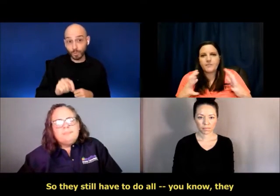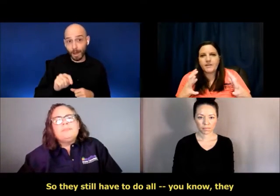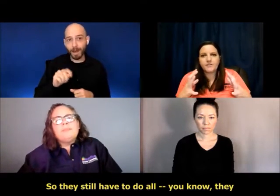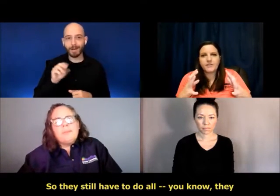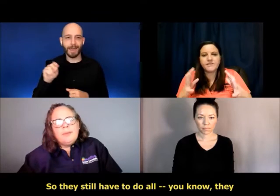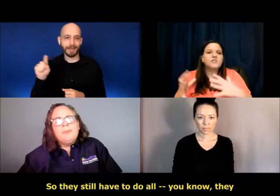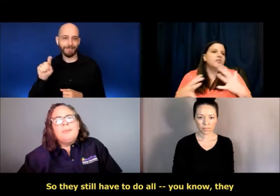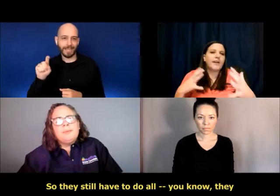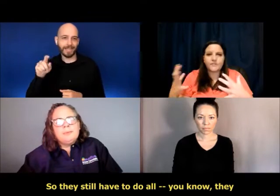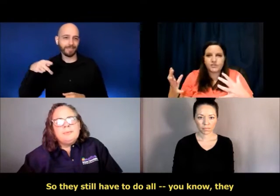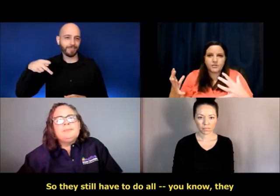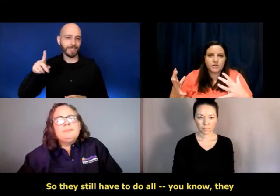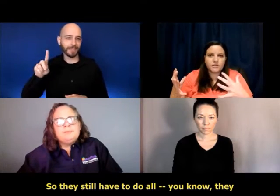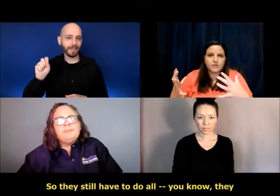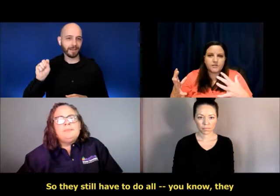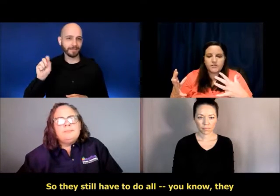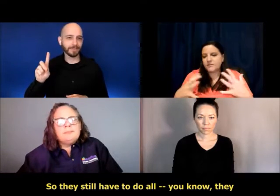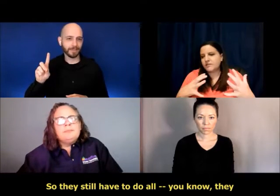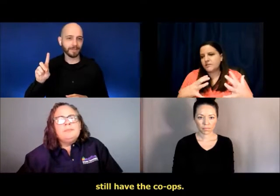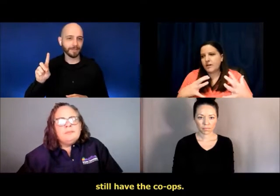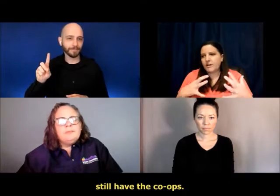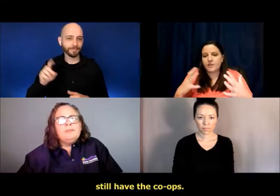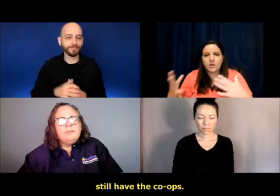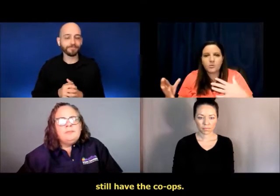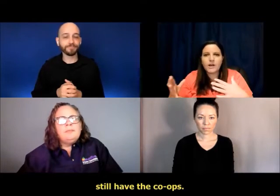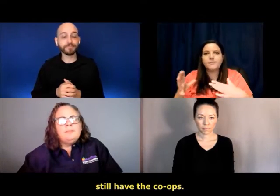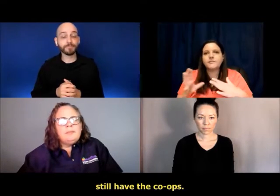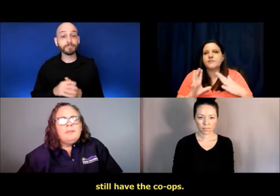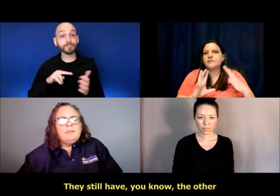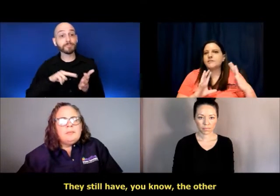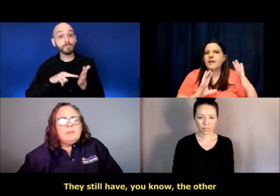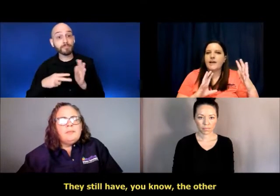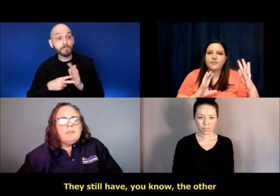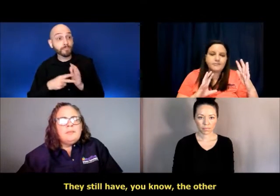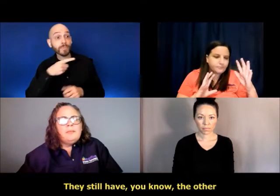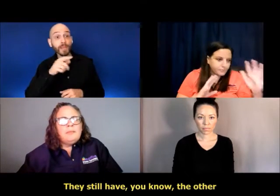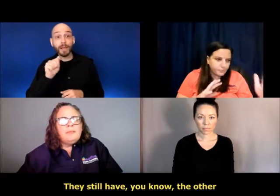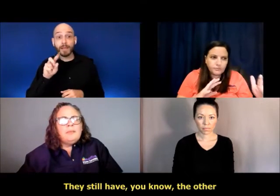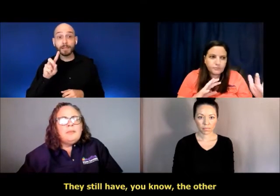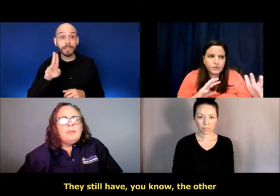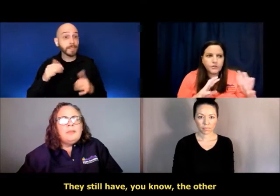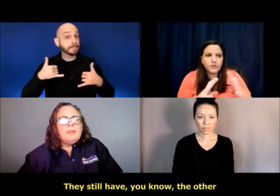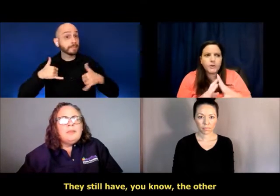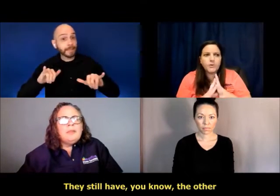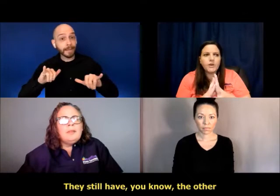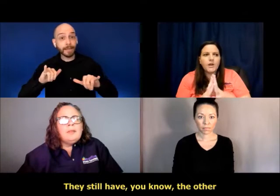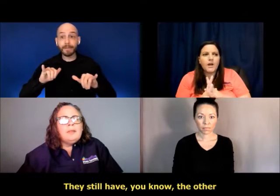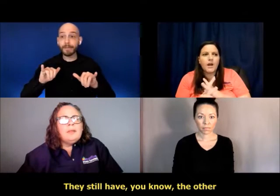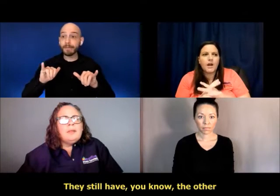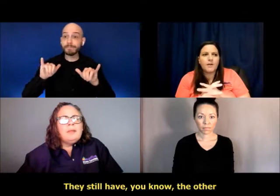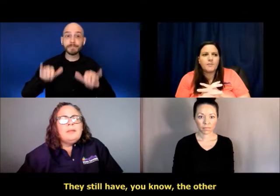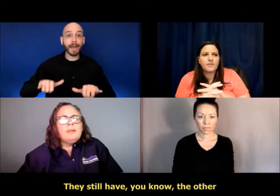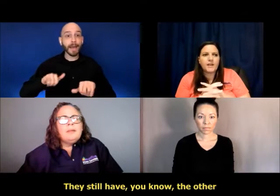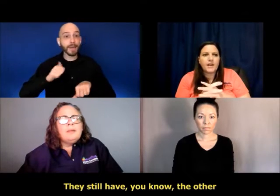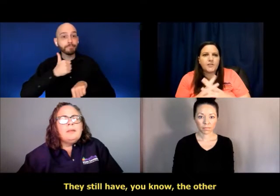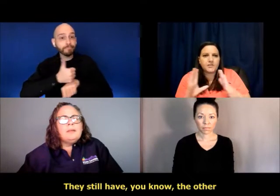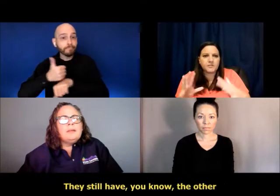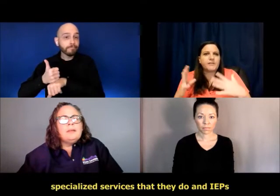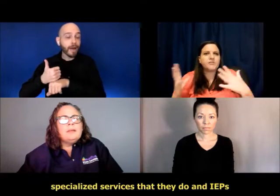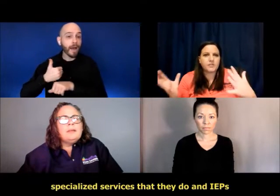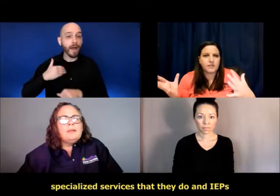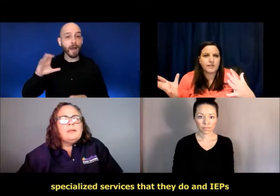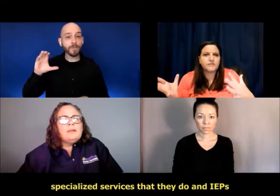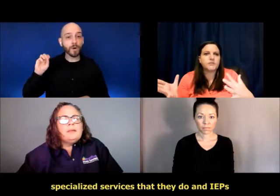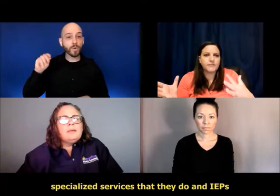they still have to do all the, you know, they still have the co-ops, they still have, you know, the